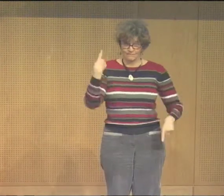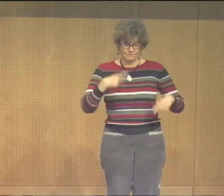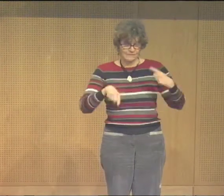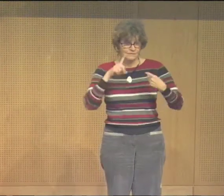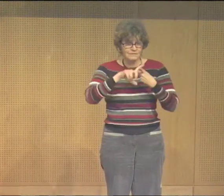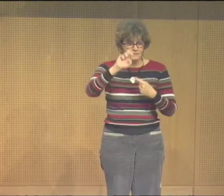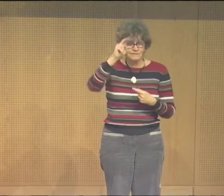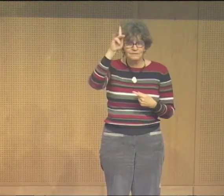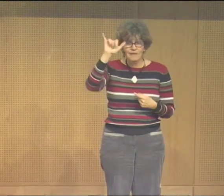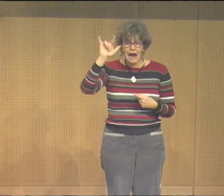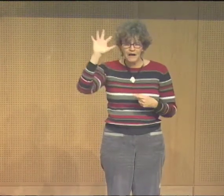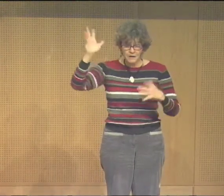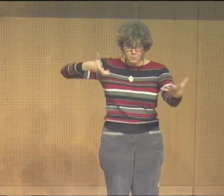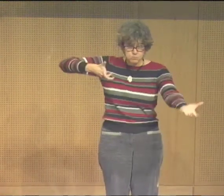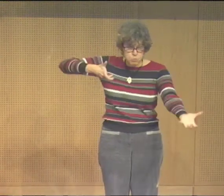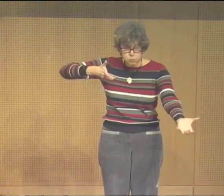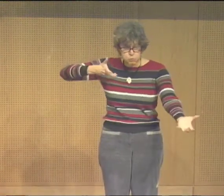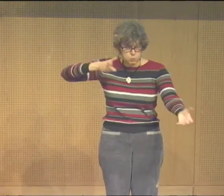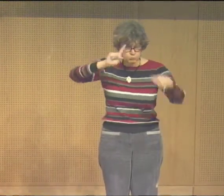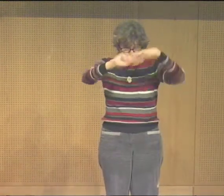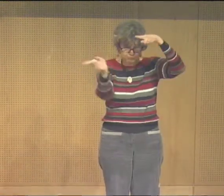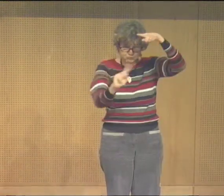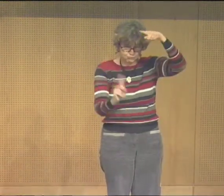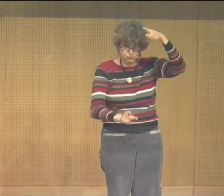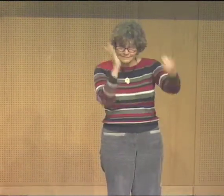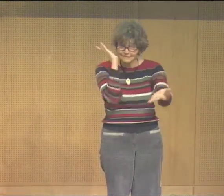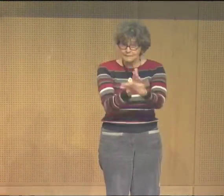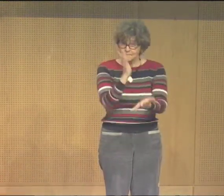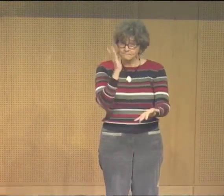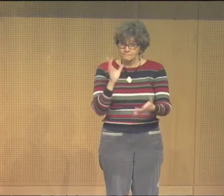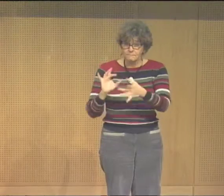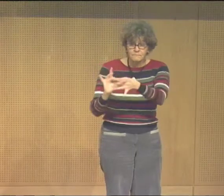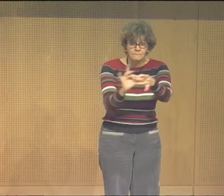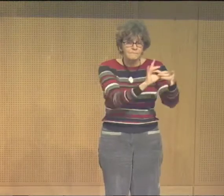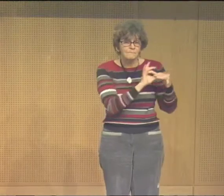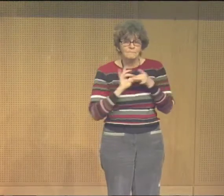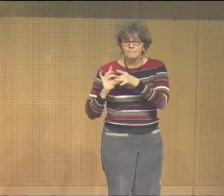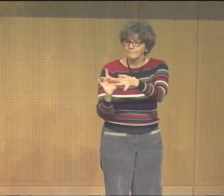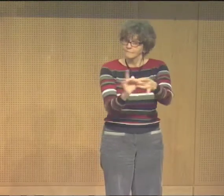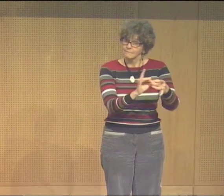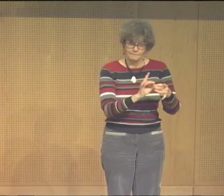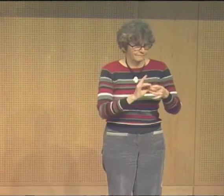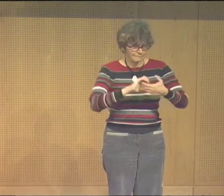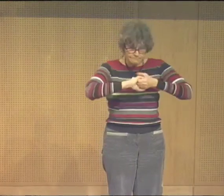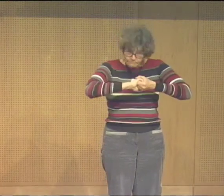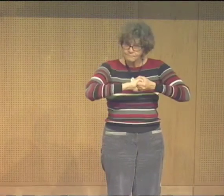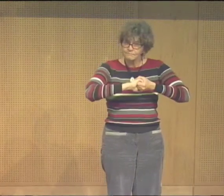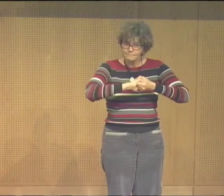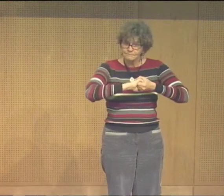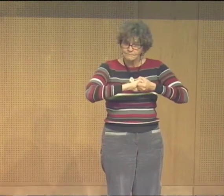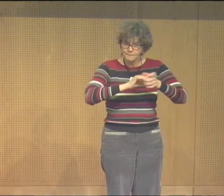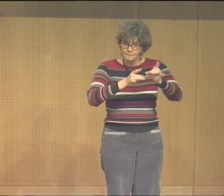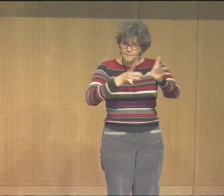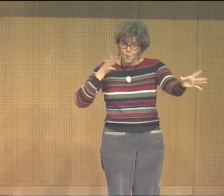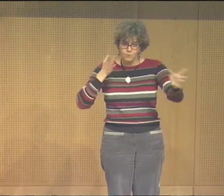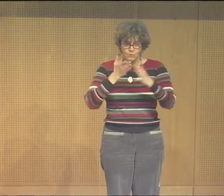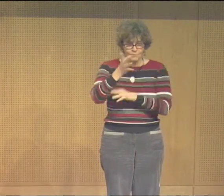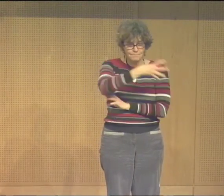do the story of the rainbow, to show the rainbow, which is recognition of diversity. In